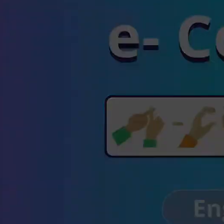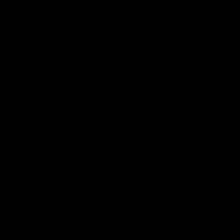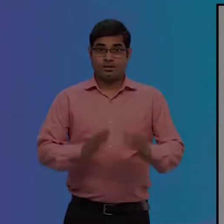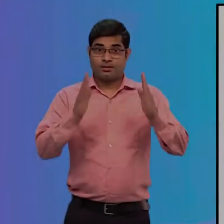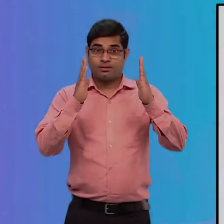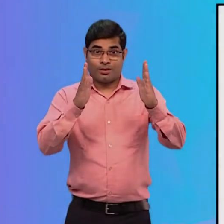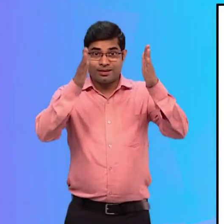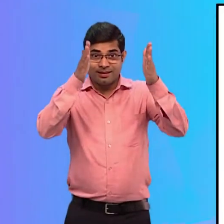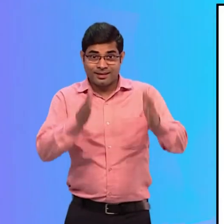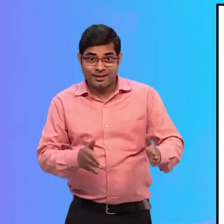Frame 11